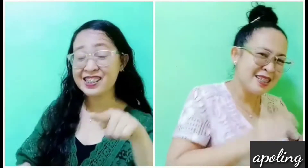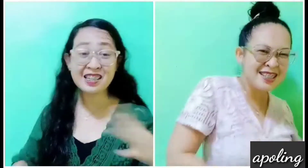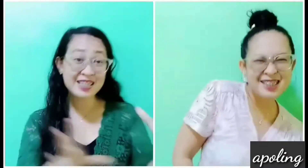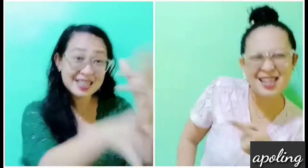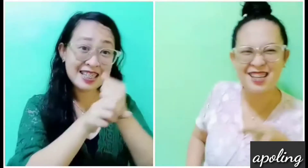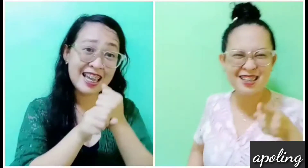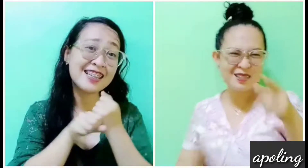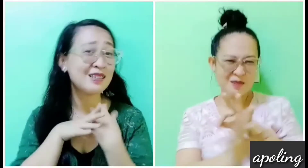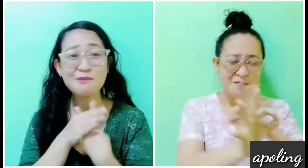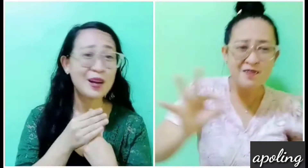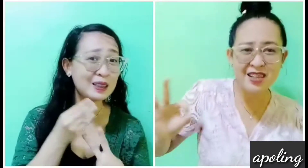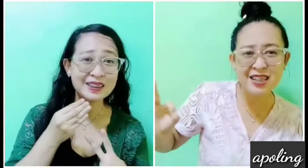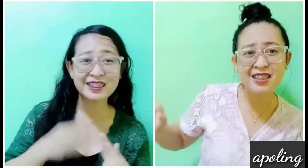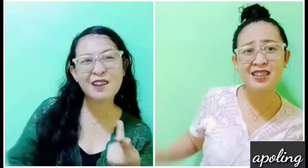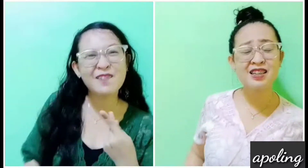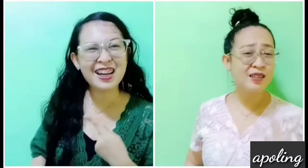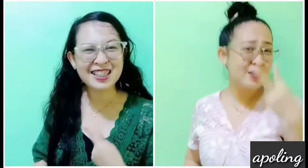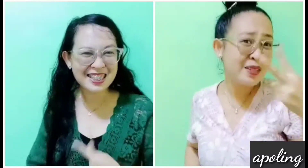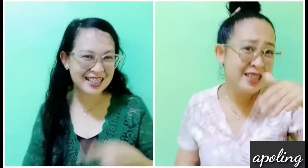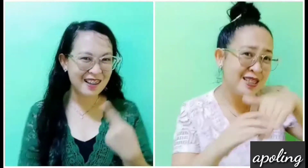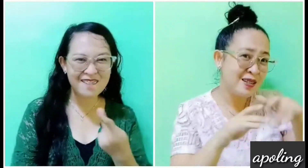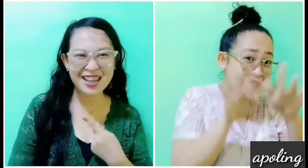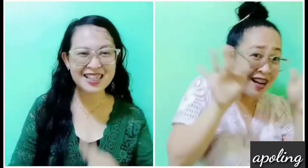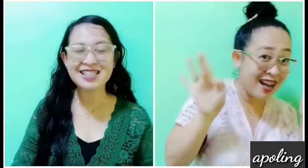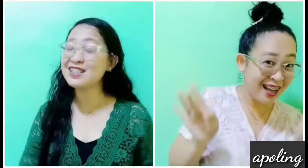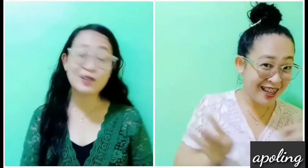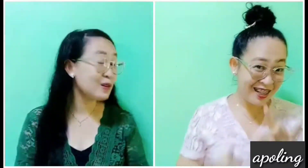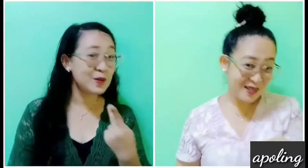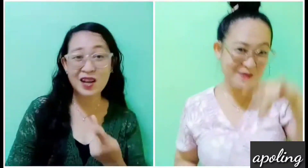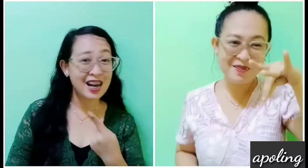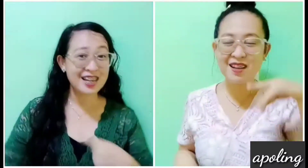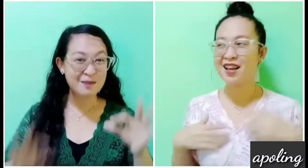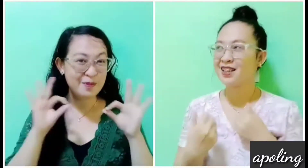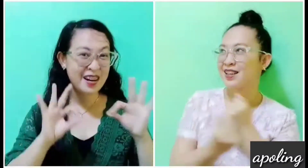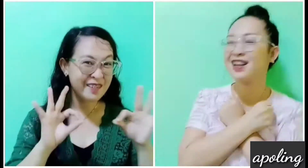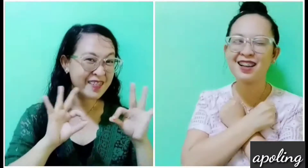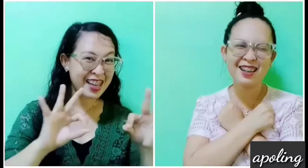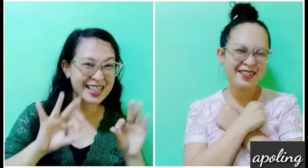your plans and then you're free Look into your heart and you'll find love